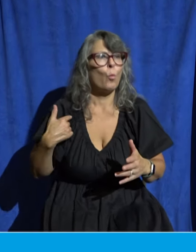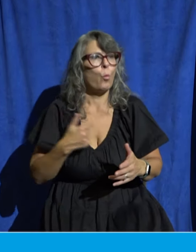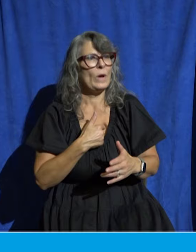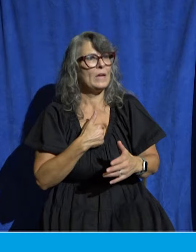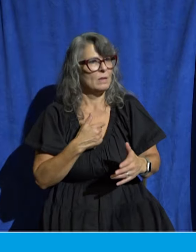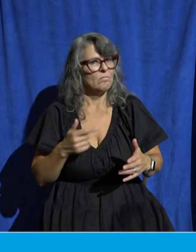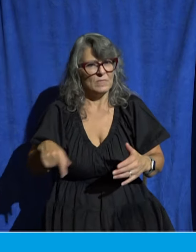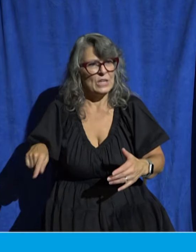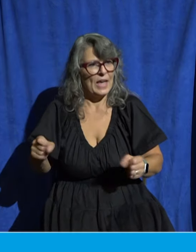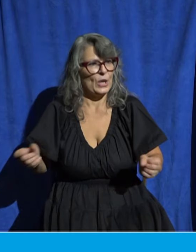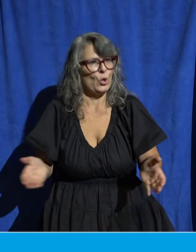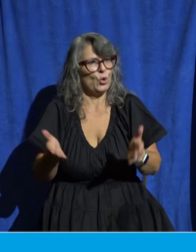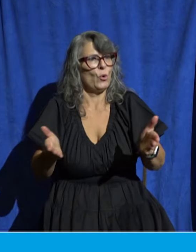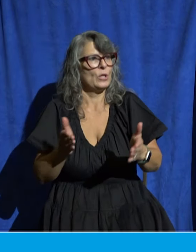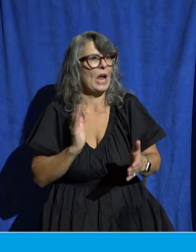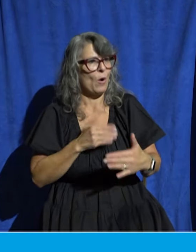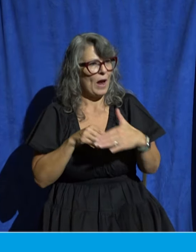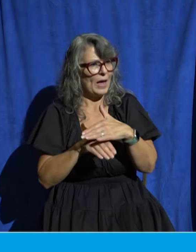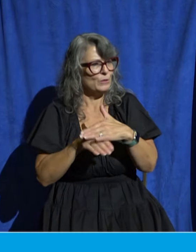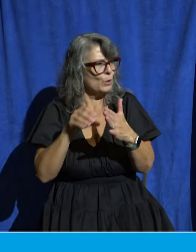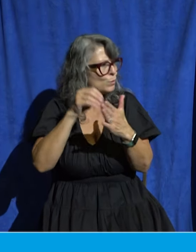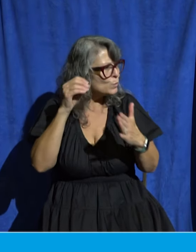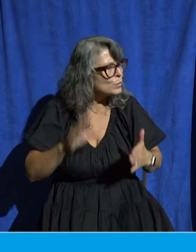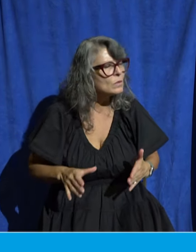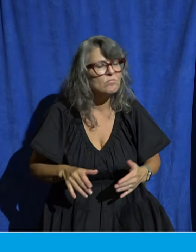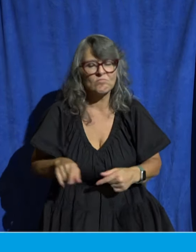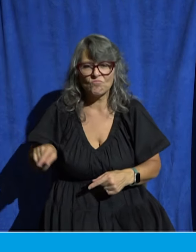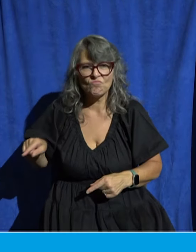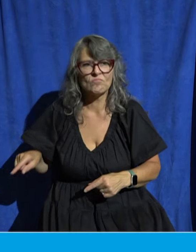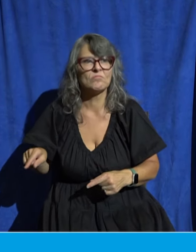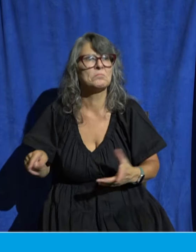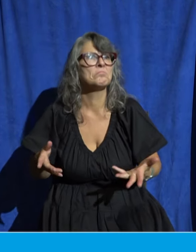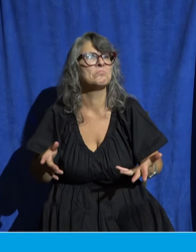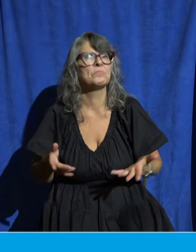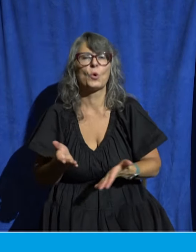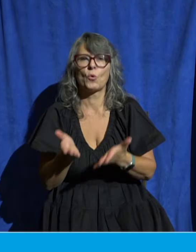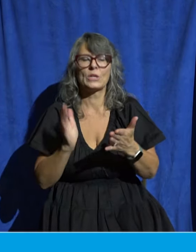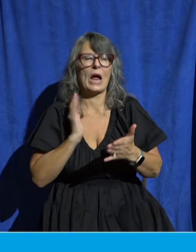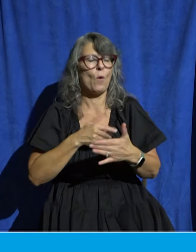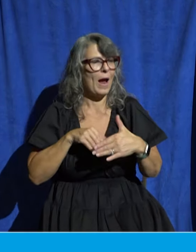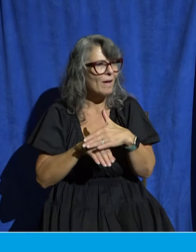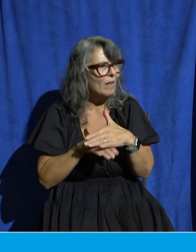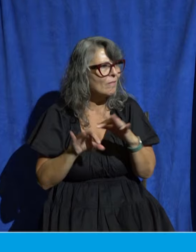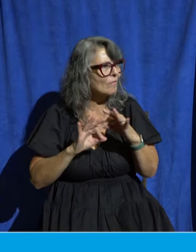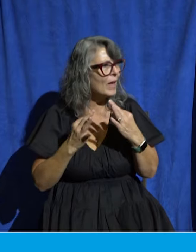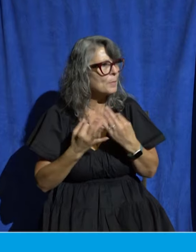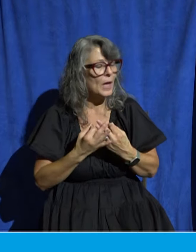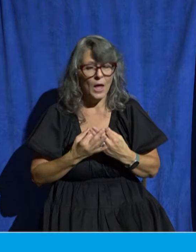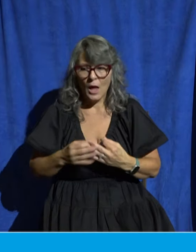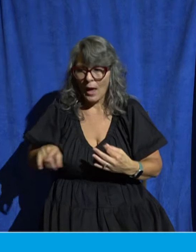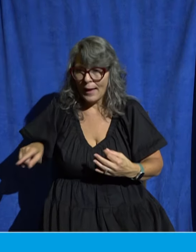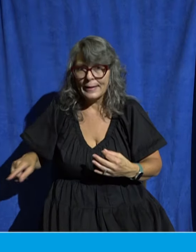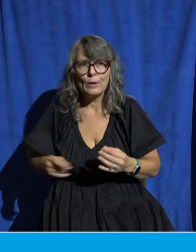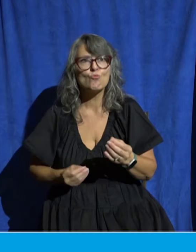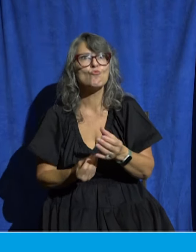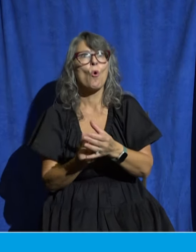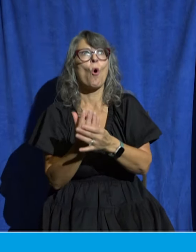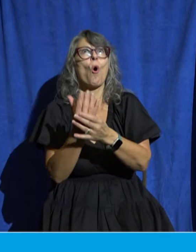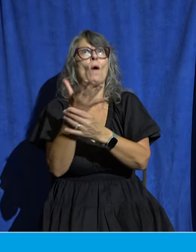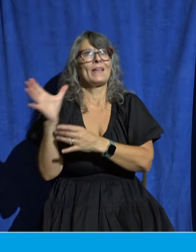he's been incredibly encouraging to all of our access families and he has grown in his faith as a result as well you don't have